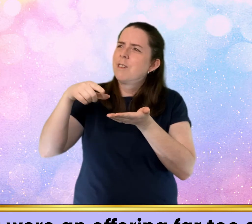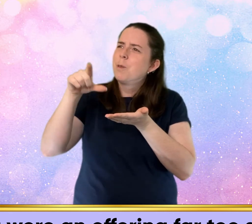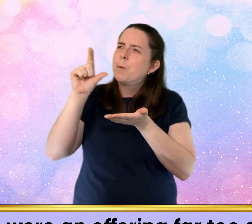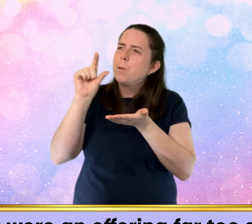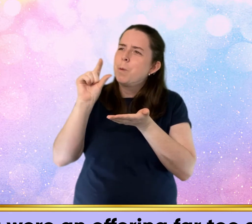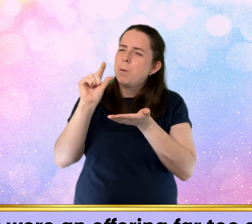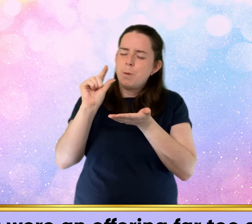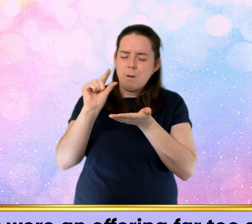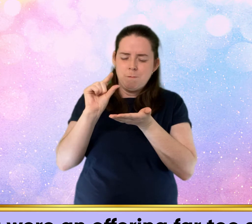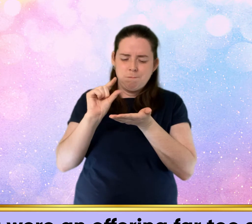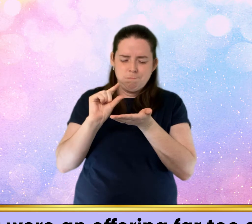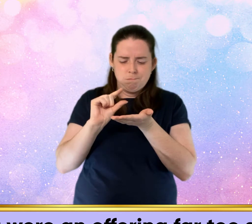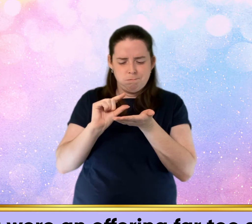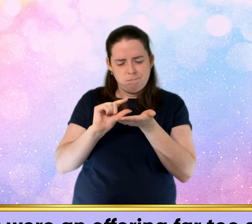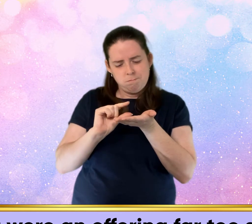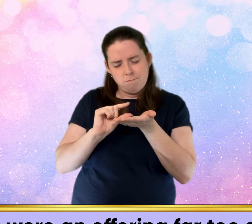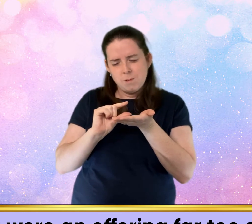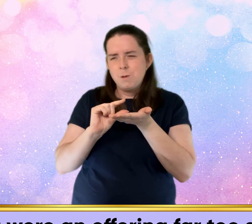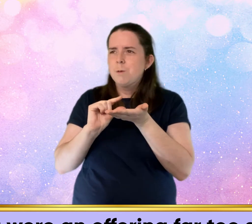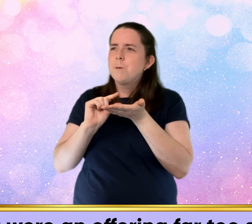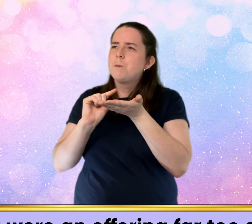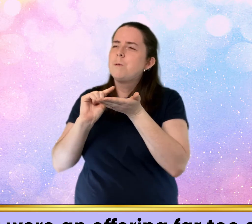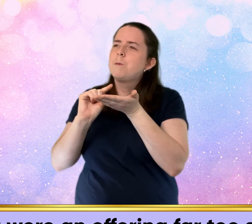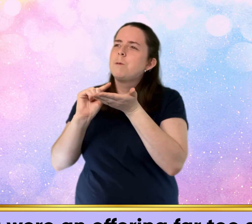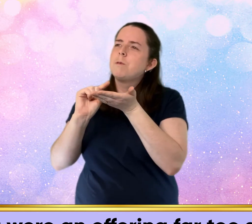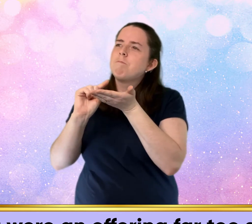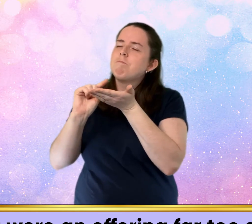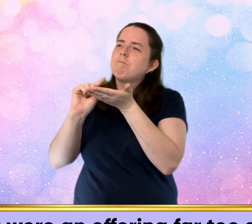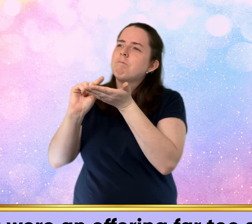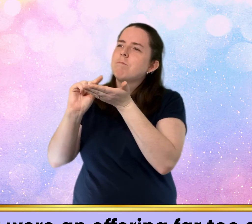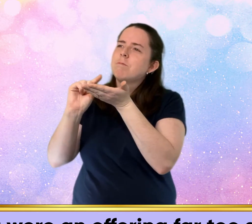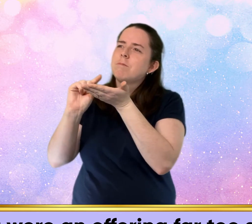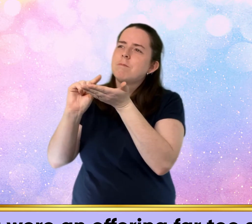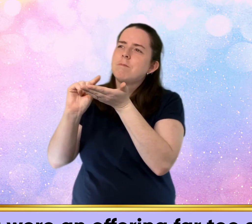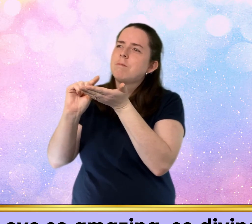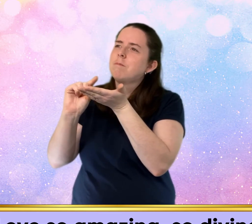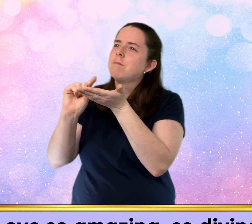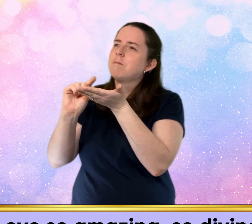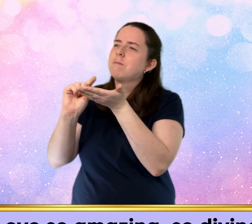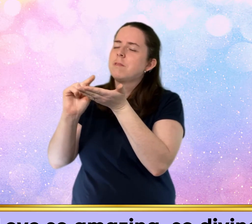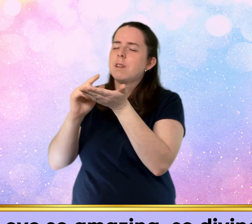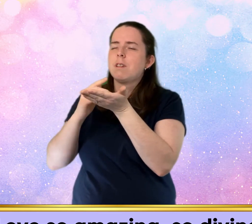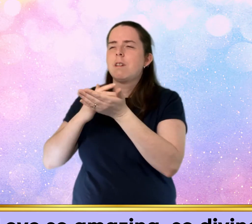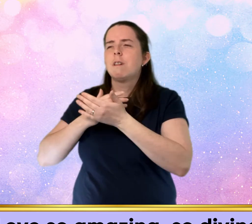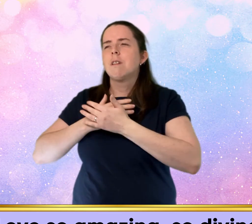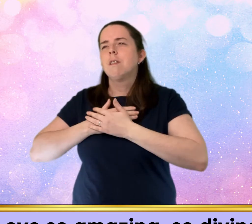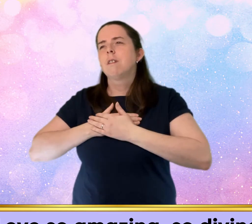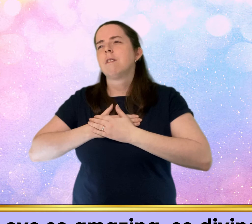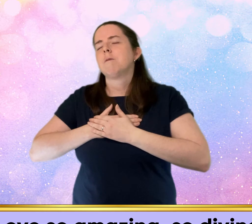are too small Love so